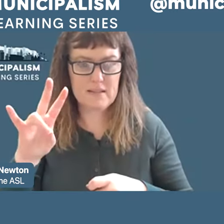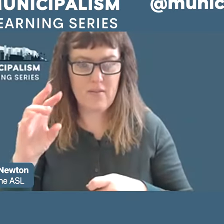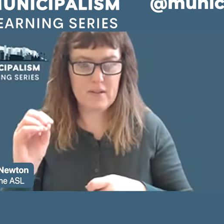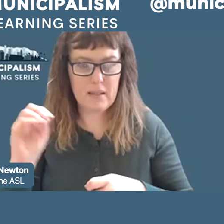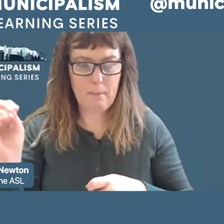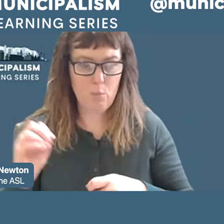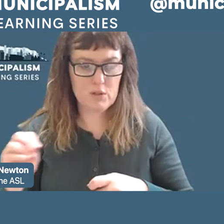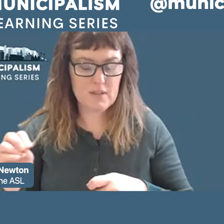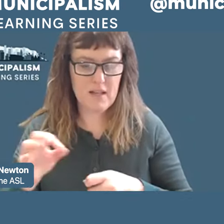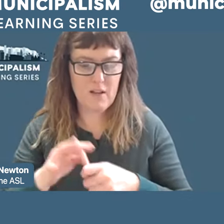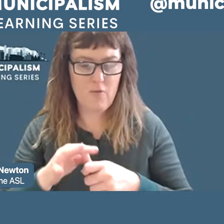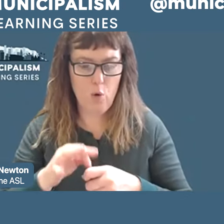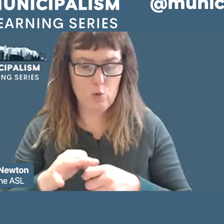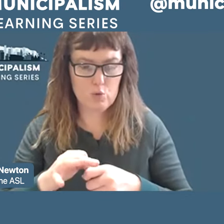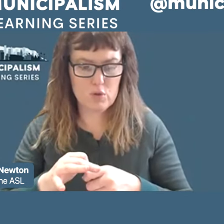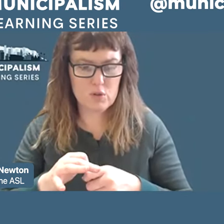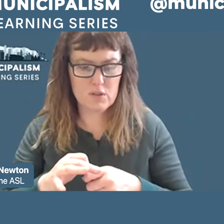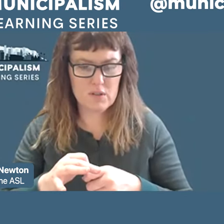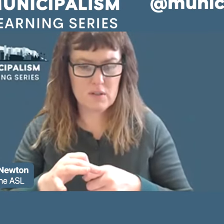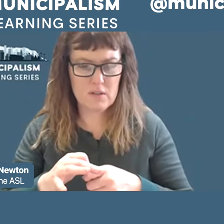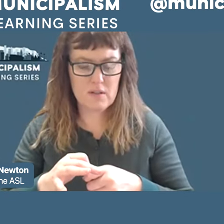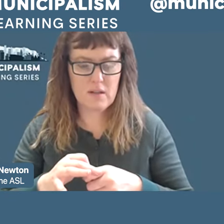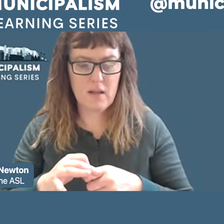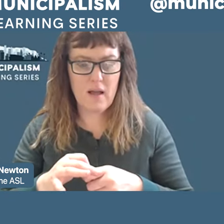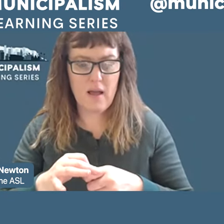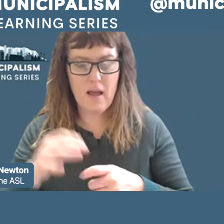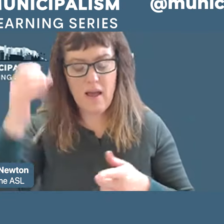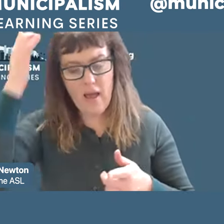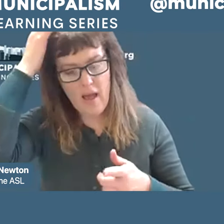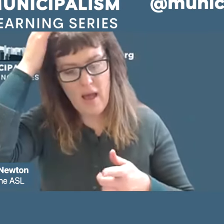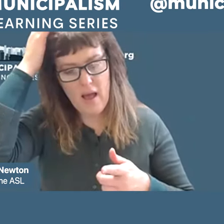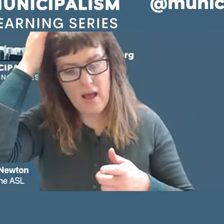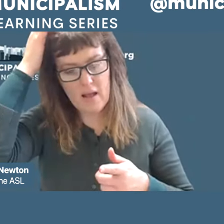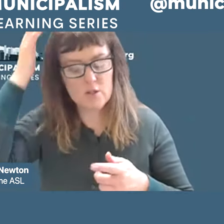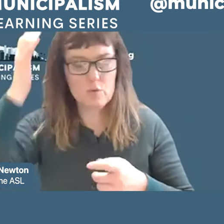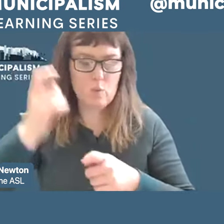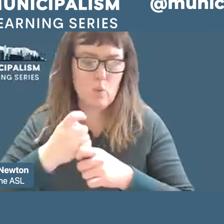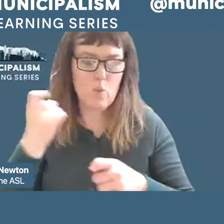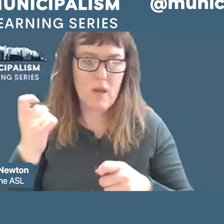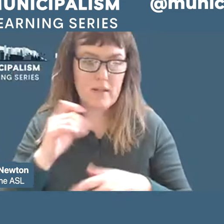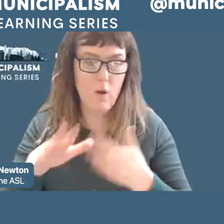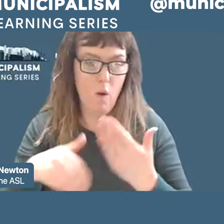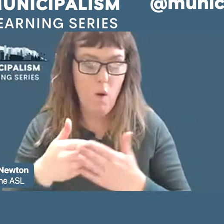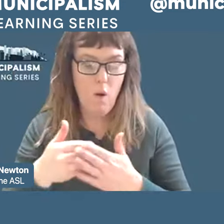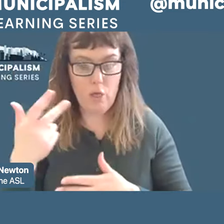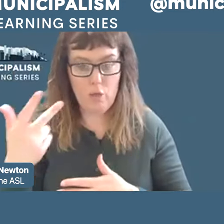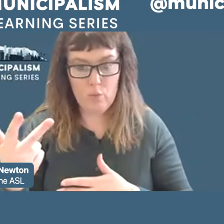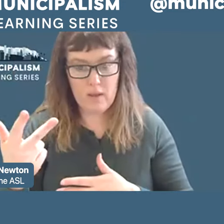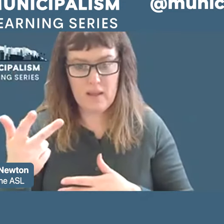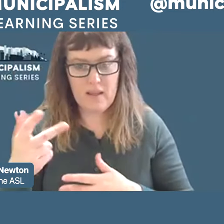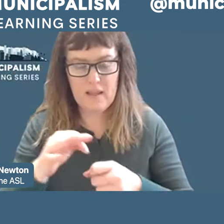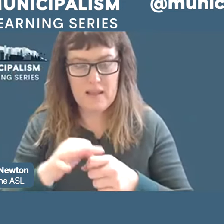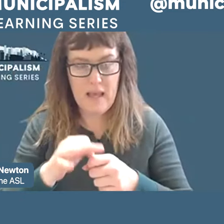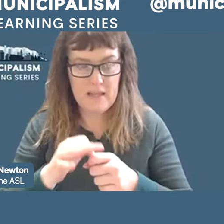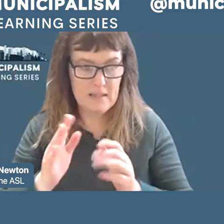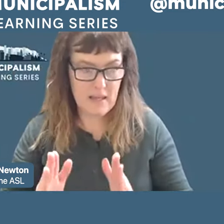that also we were able to win all the three candidates that we were we were moving we